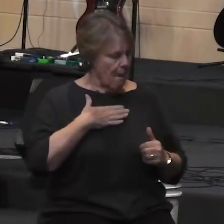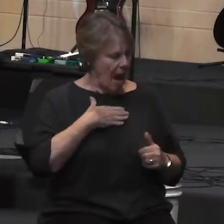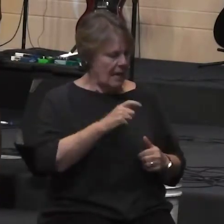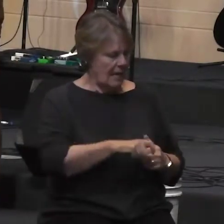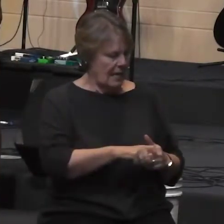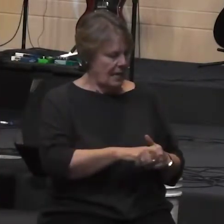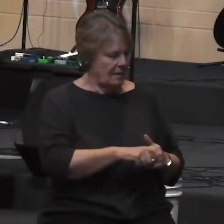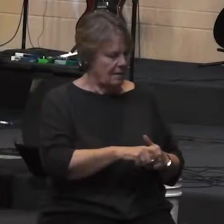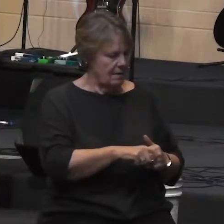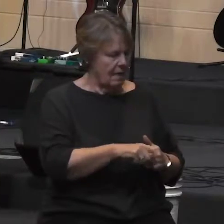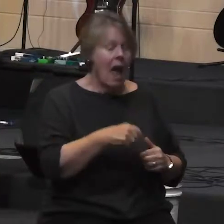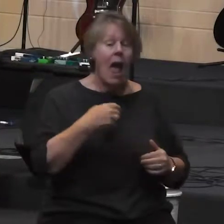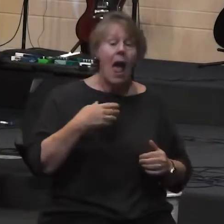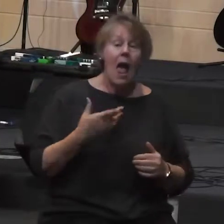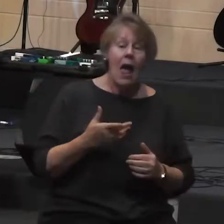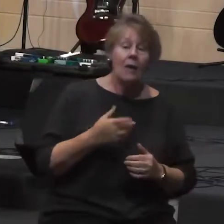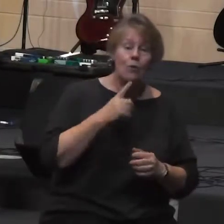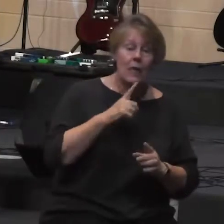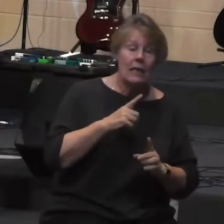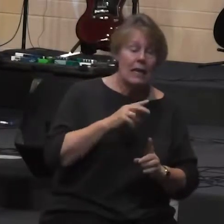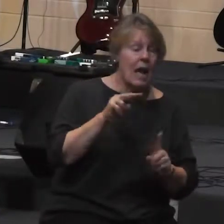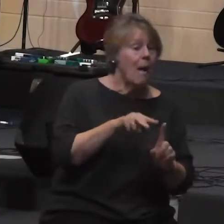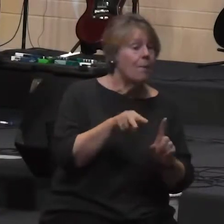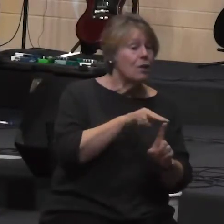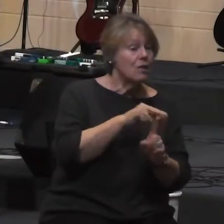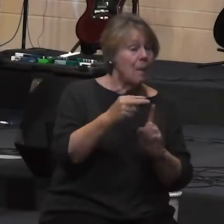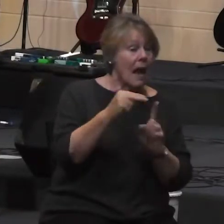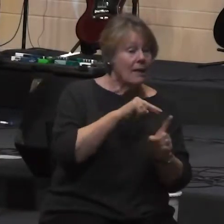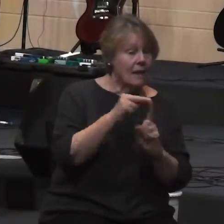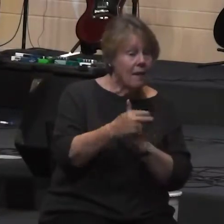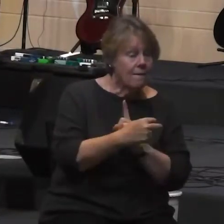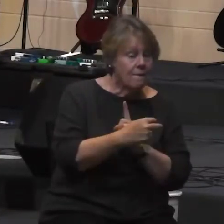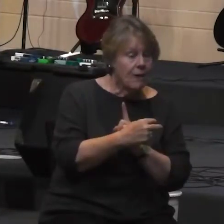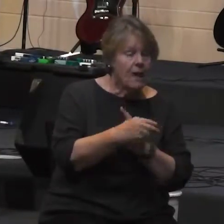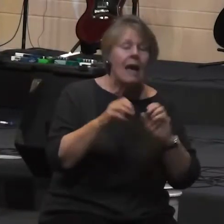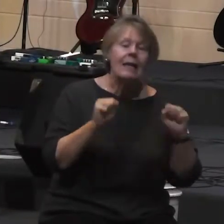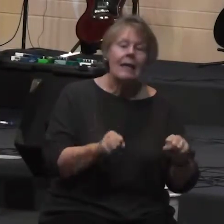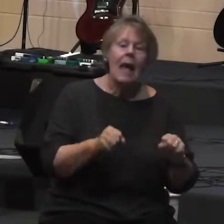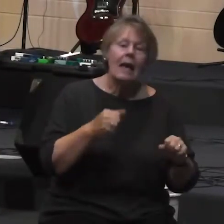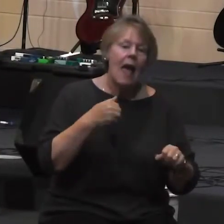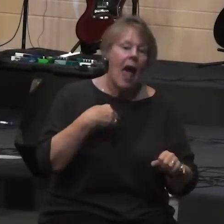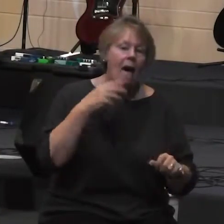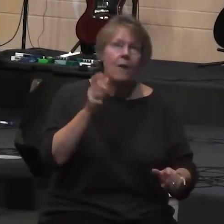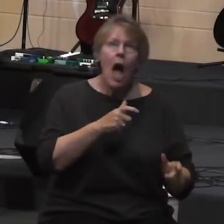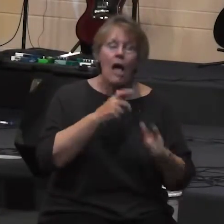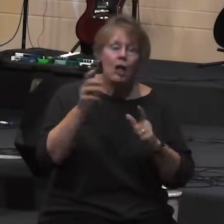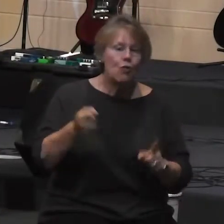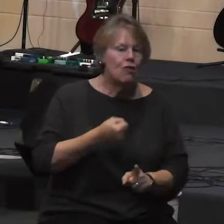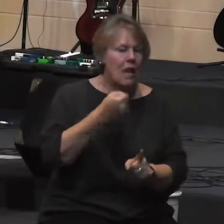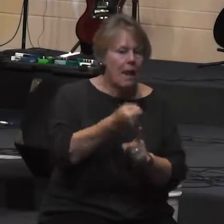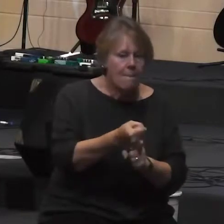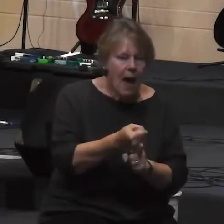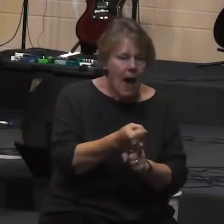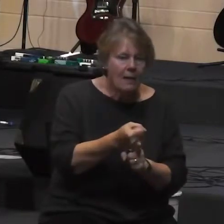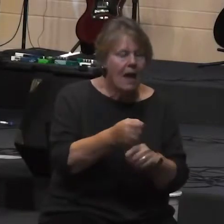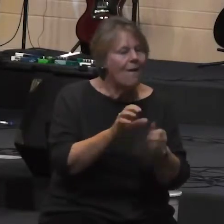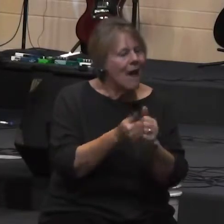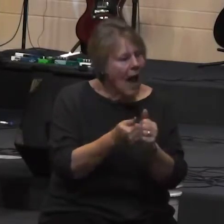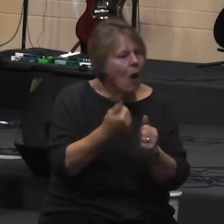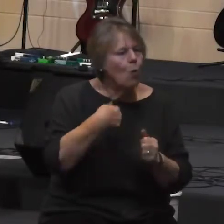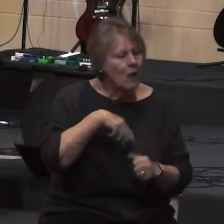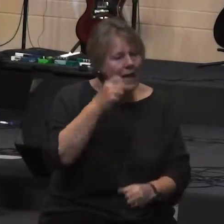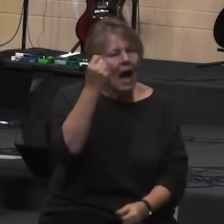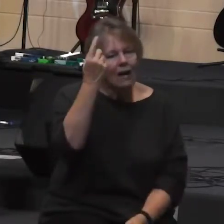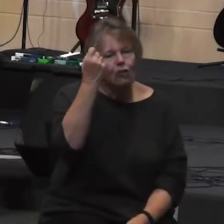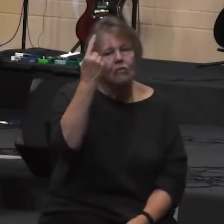and indeed perspective can make a big impact on the way we understand needs on the way we are grateful